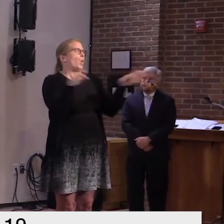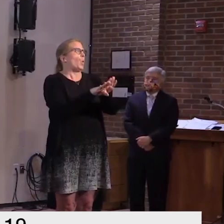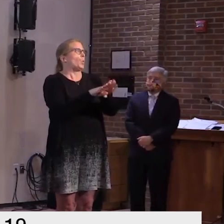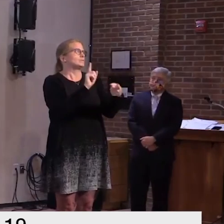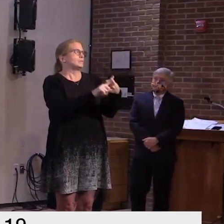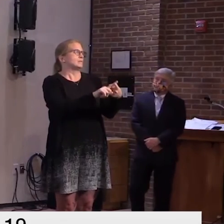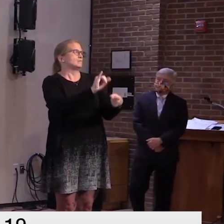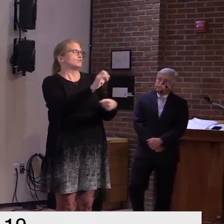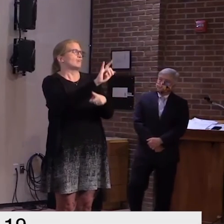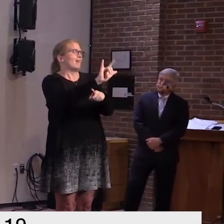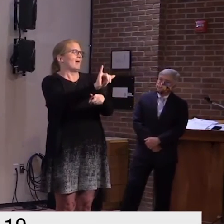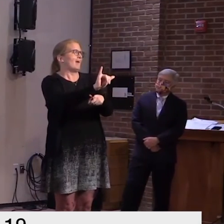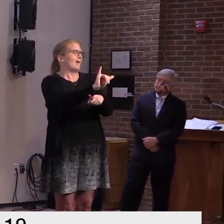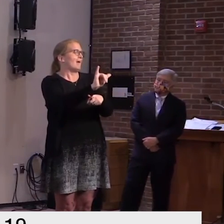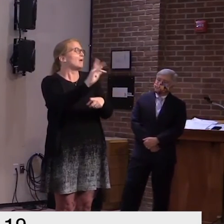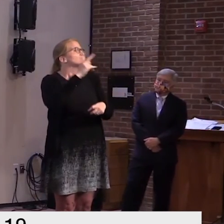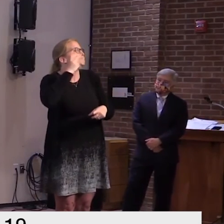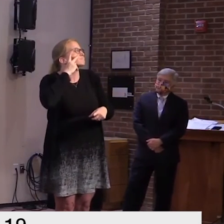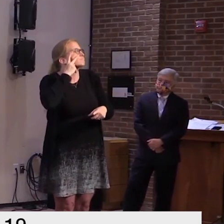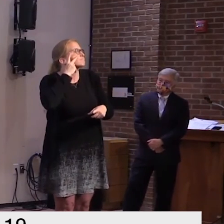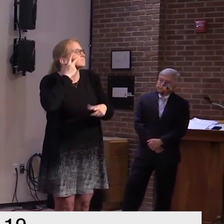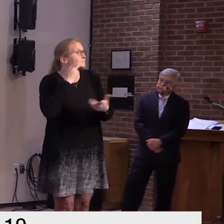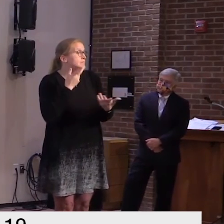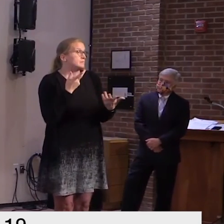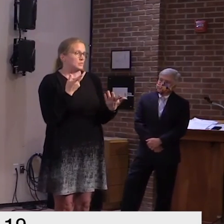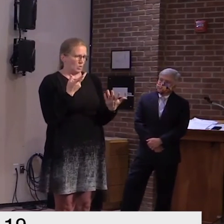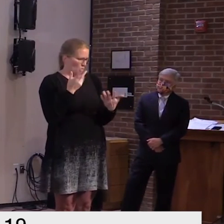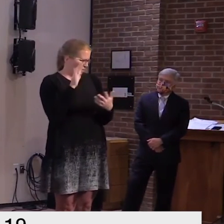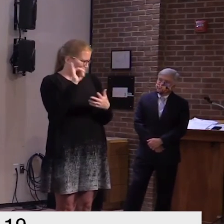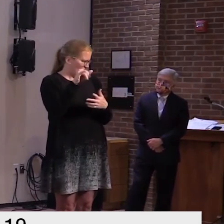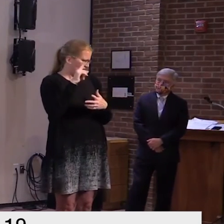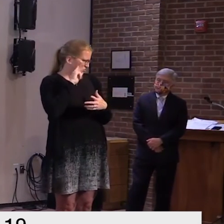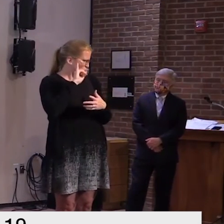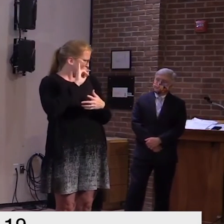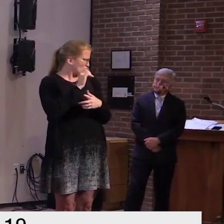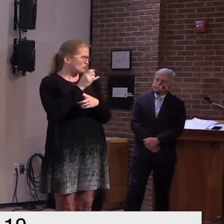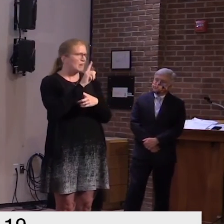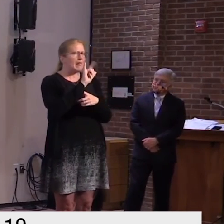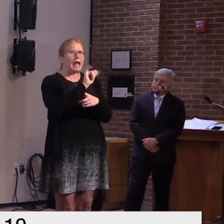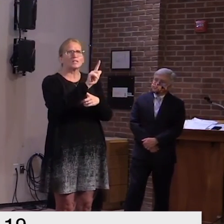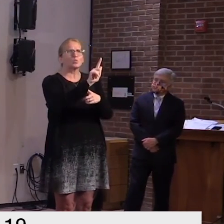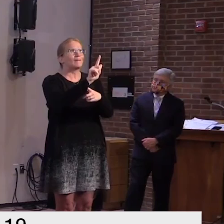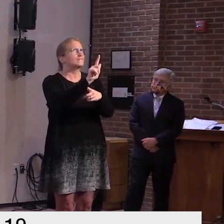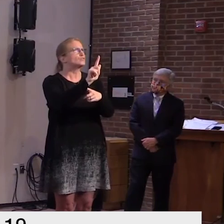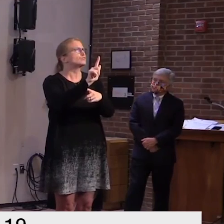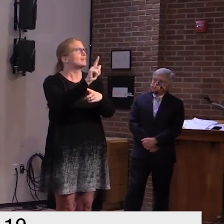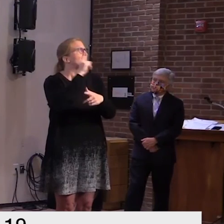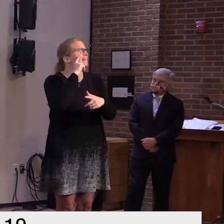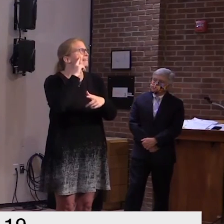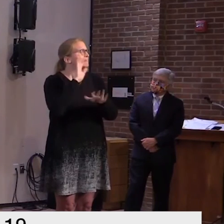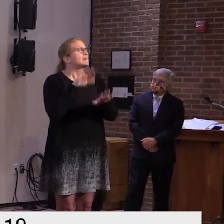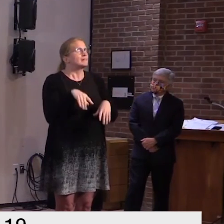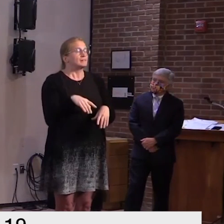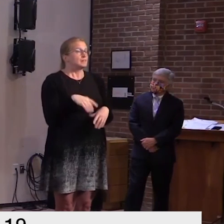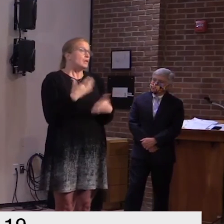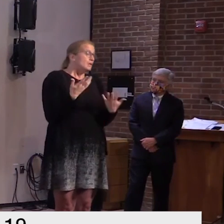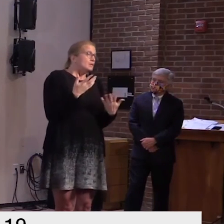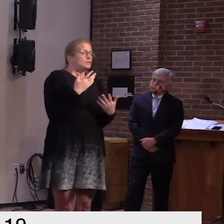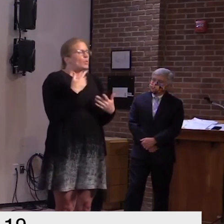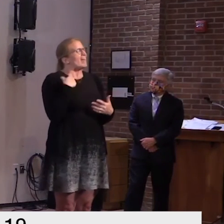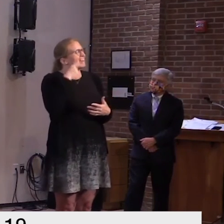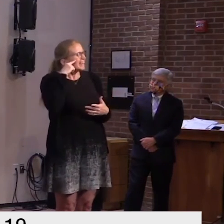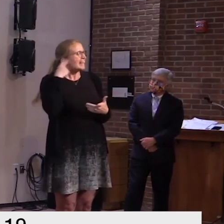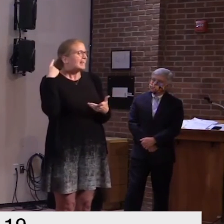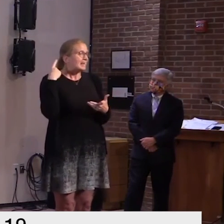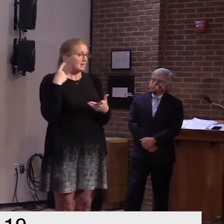month so we're into uh july 21st at that time we'll know a lot more um by uh by mid